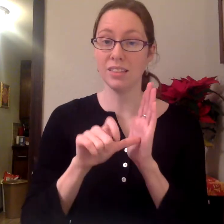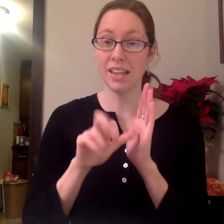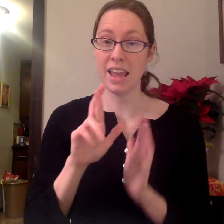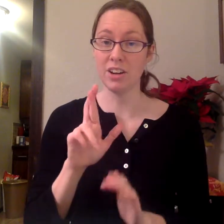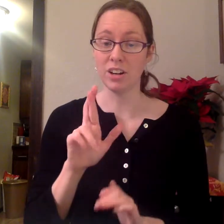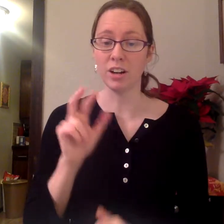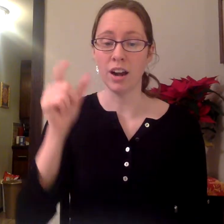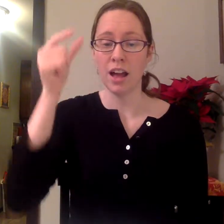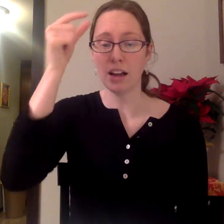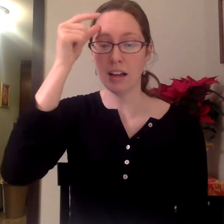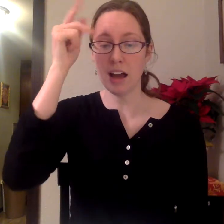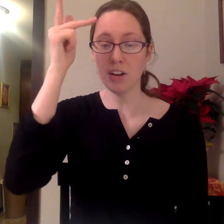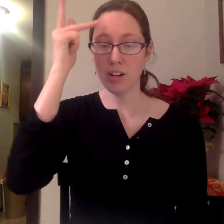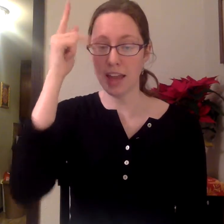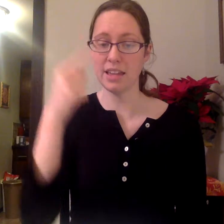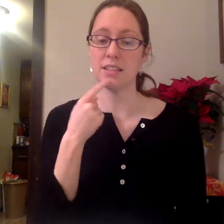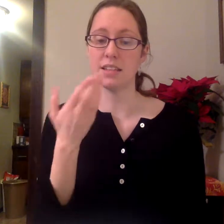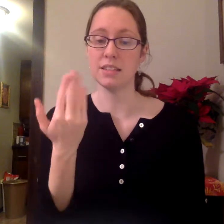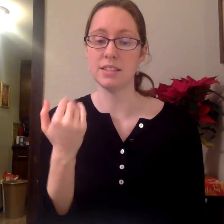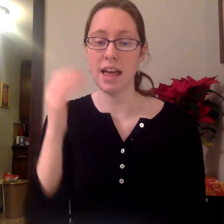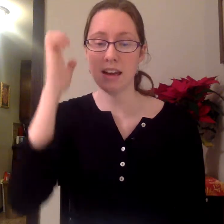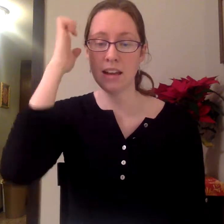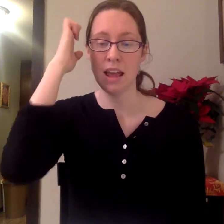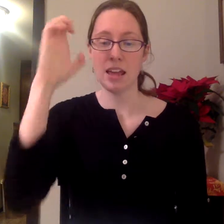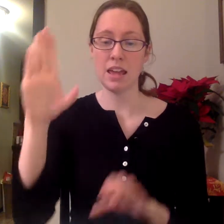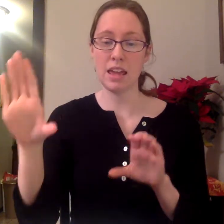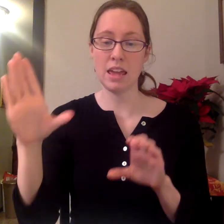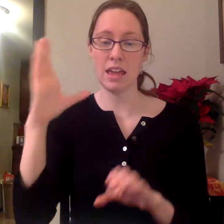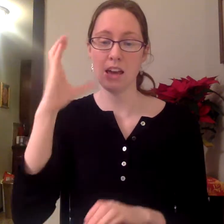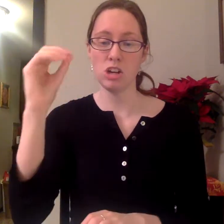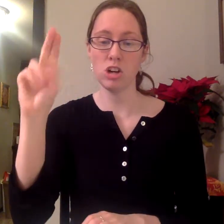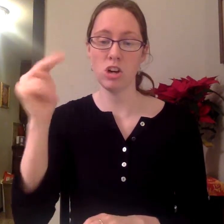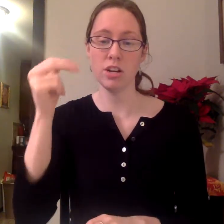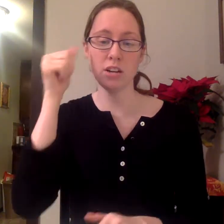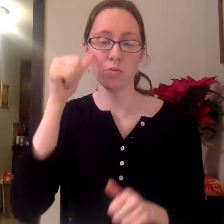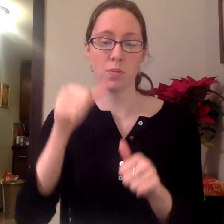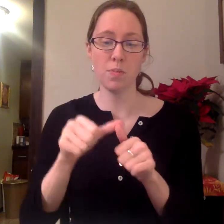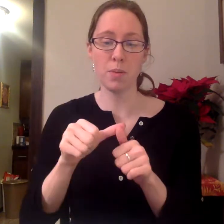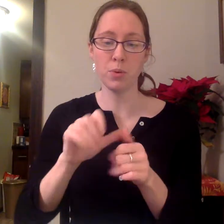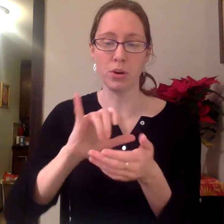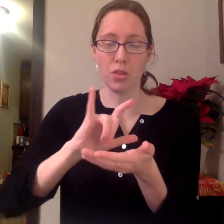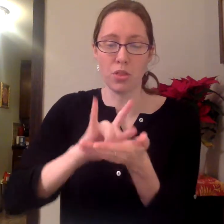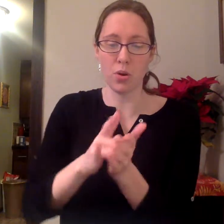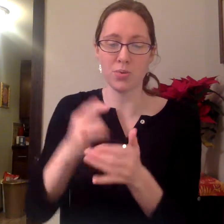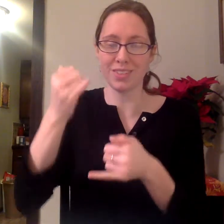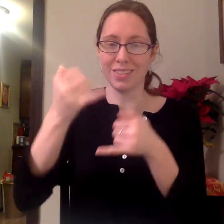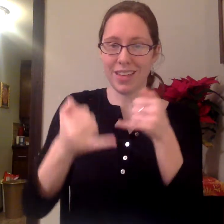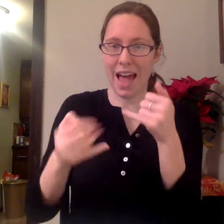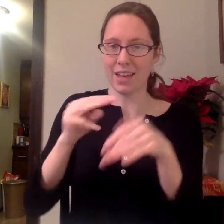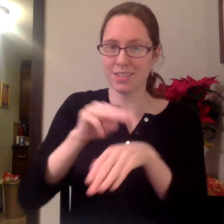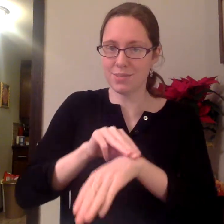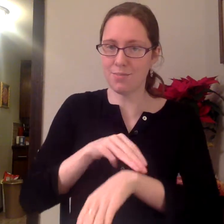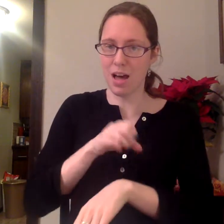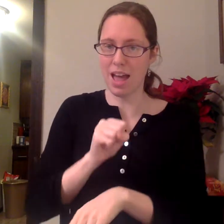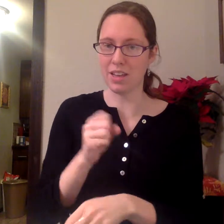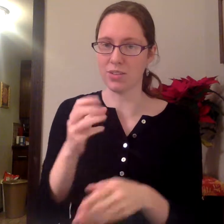Later, Gunnar Kaysen said he couldn't remember those last miles